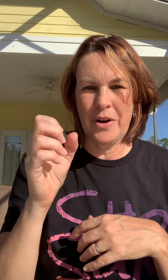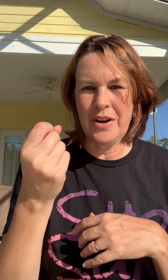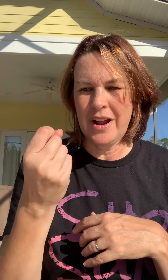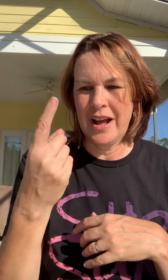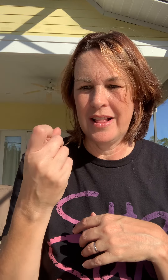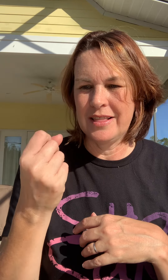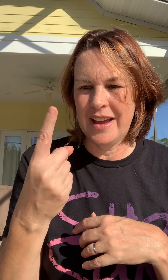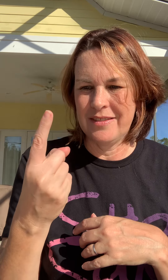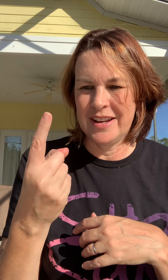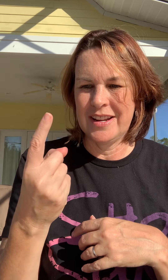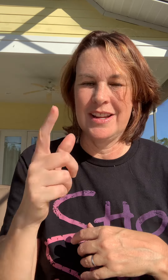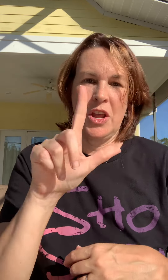-11.